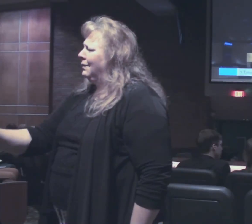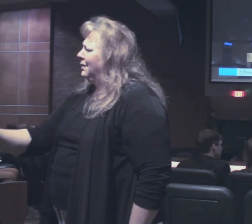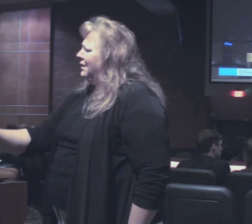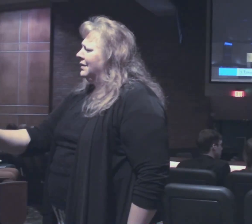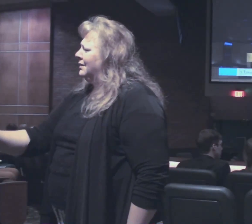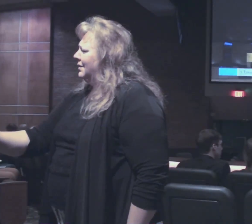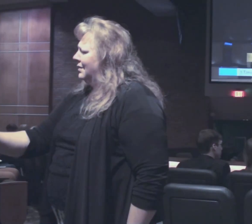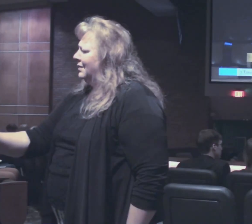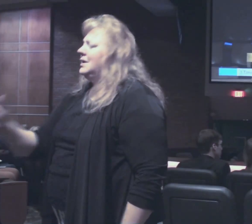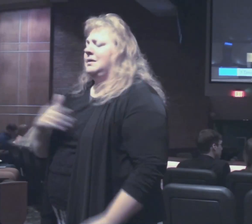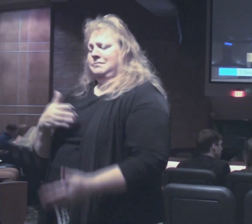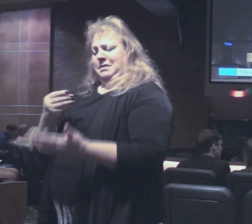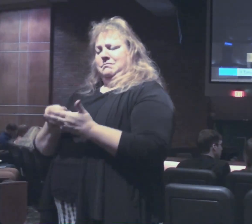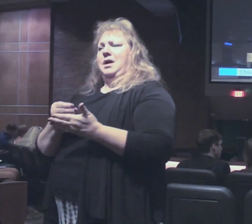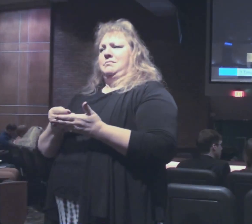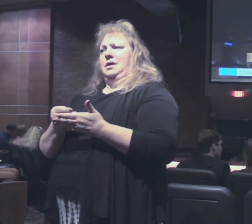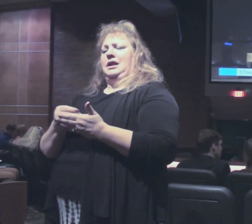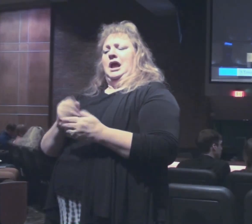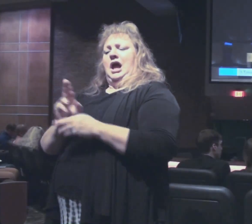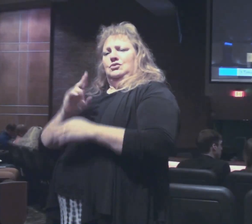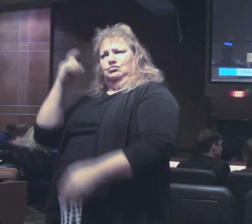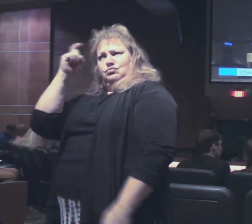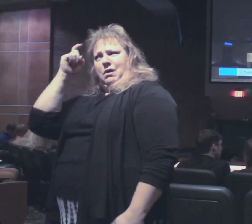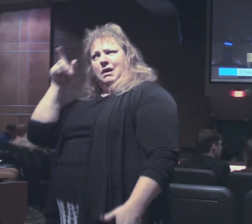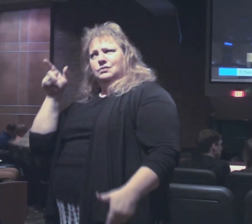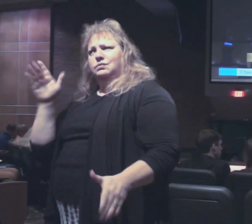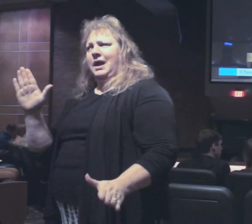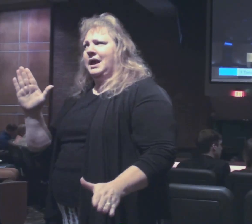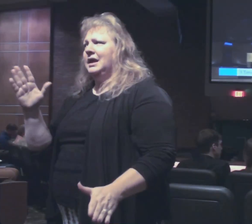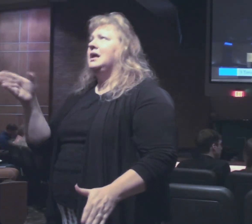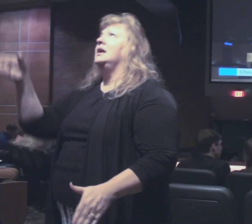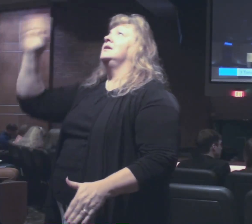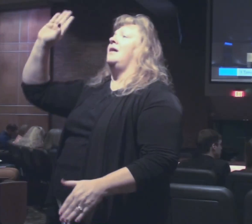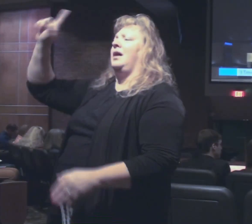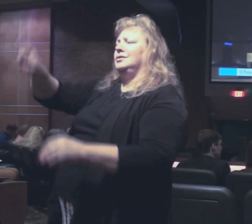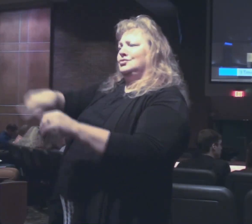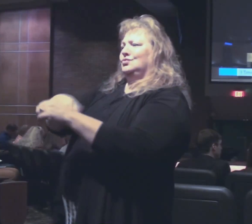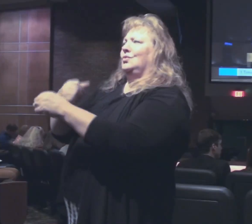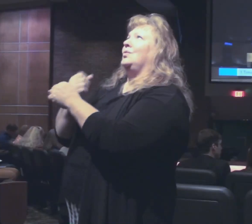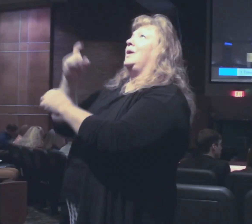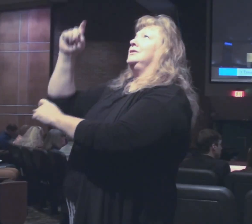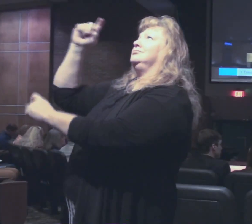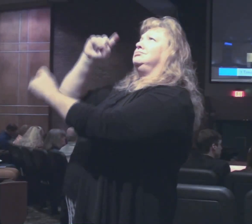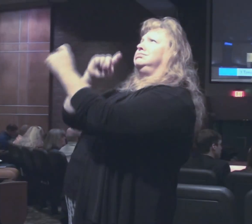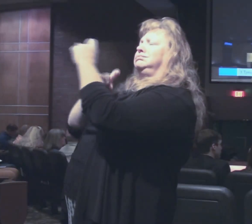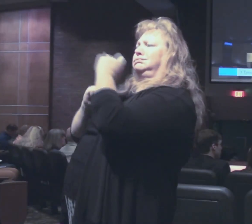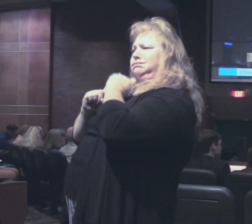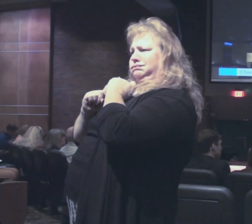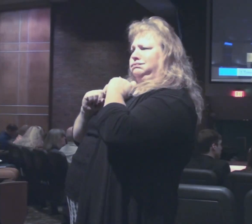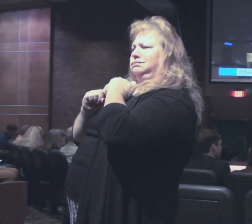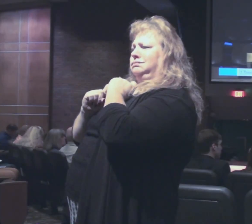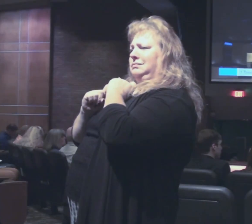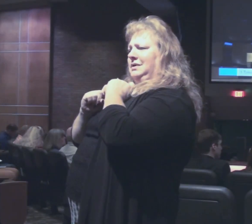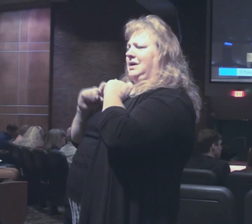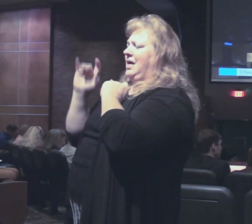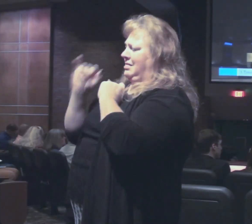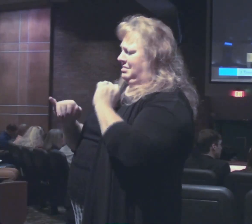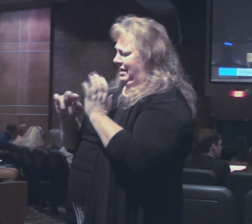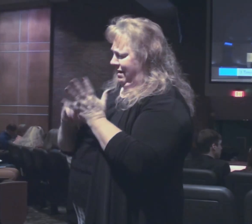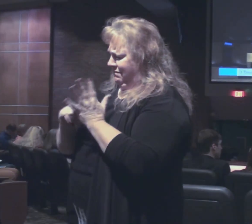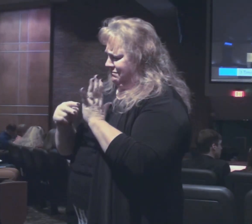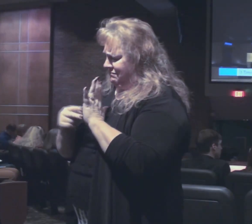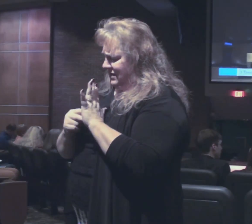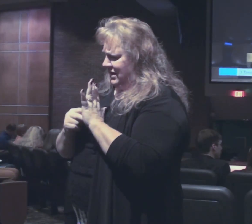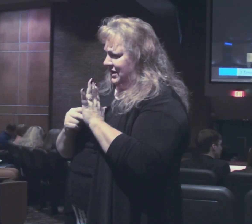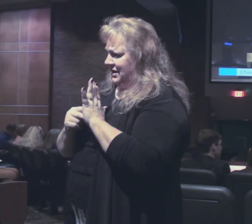But you use your wealth wisely in the context of God's grace and that being an